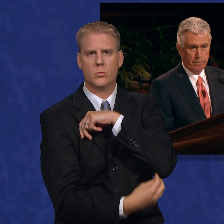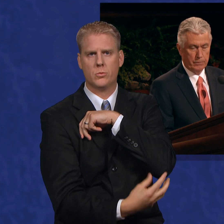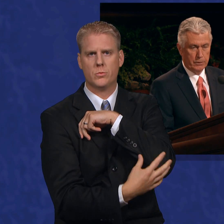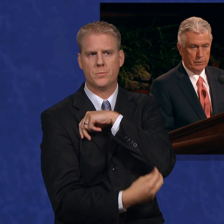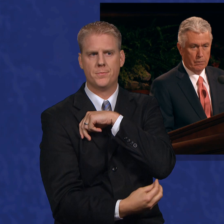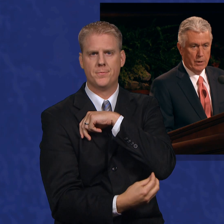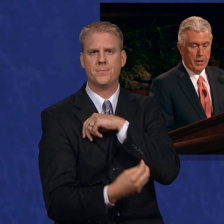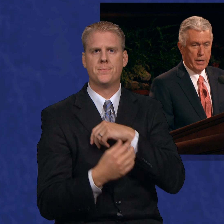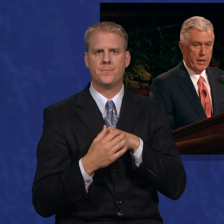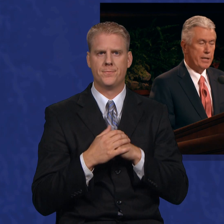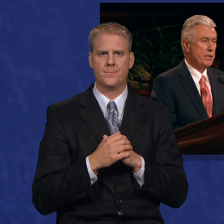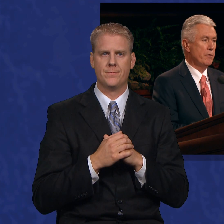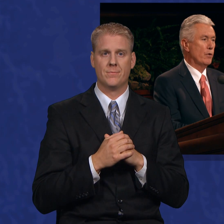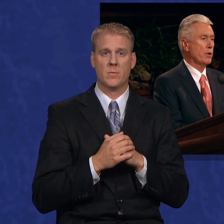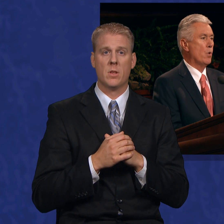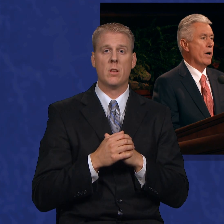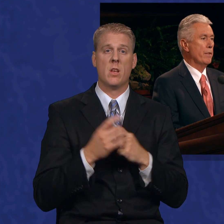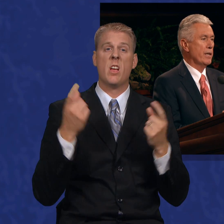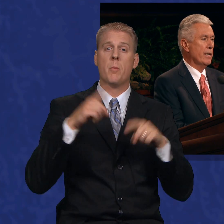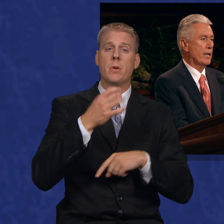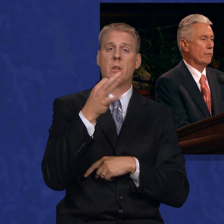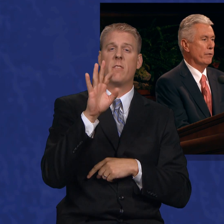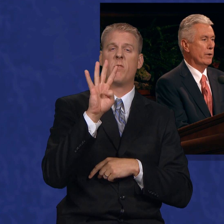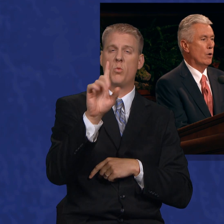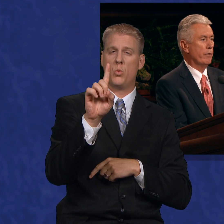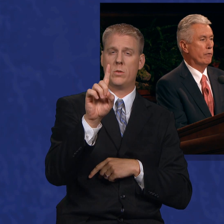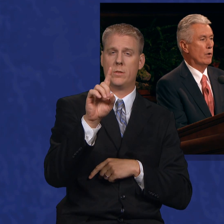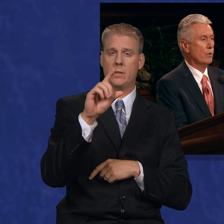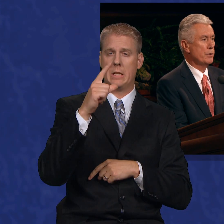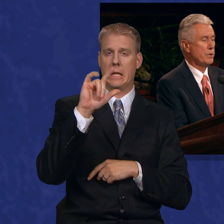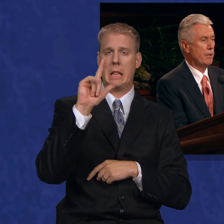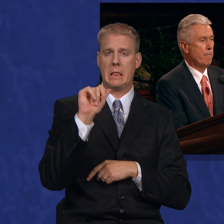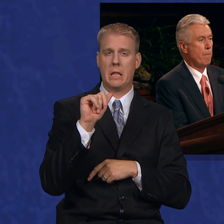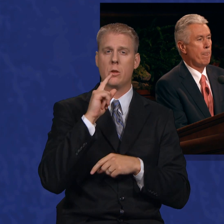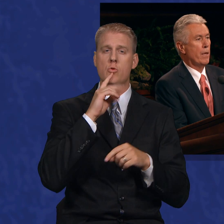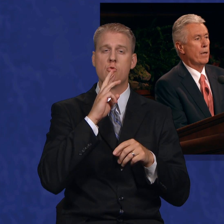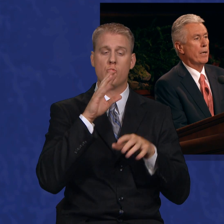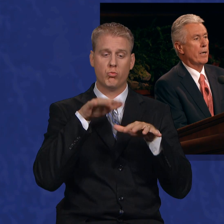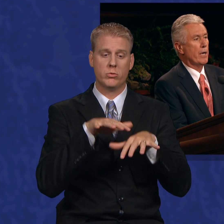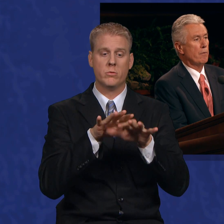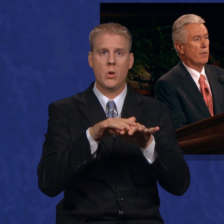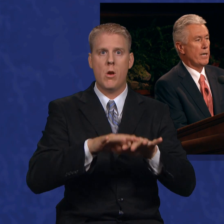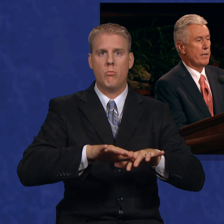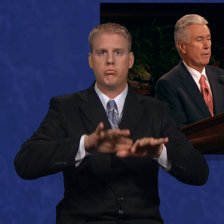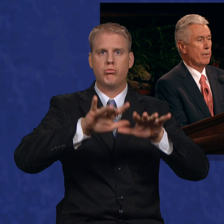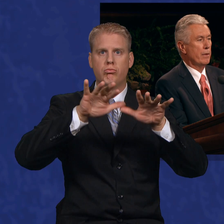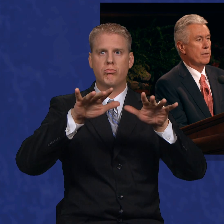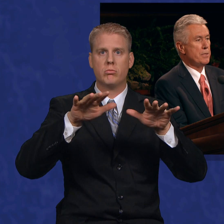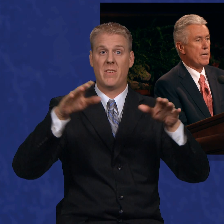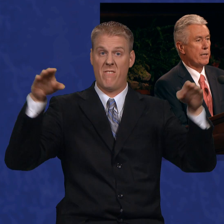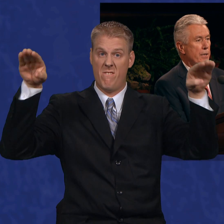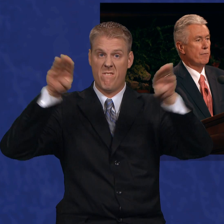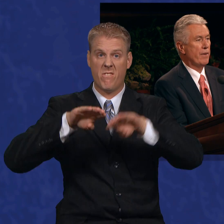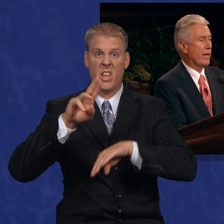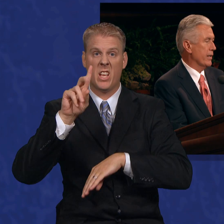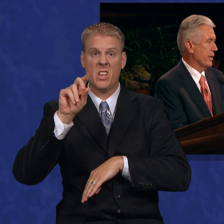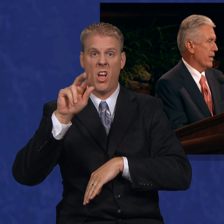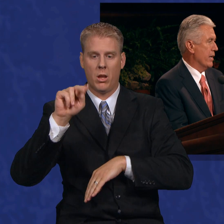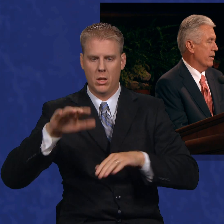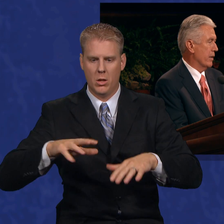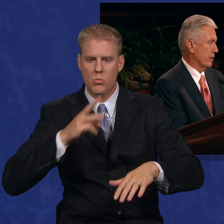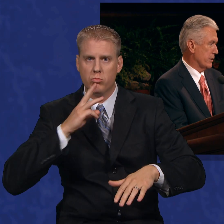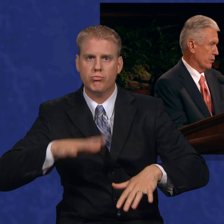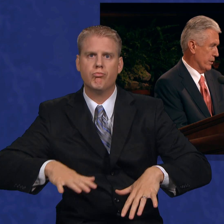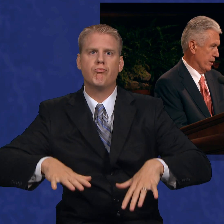poor. In 1941, the Gila River overflowed and flooded Duncan Valley